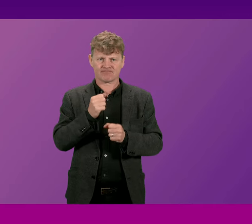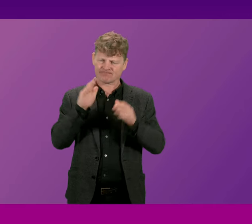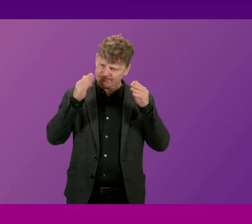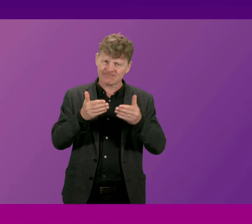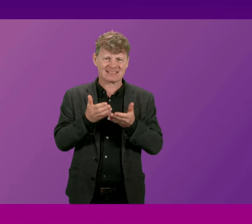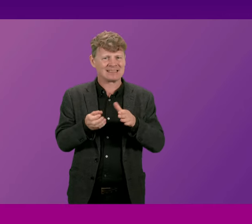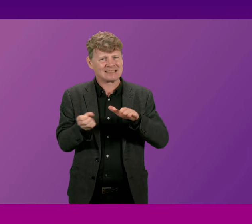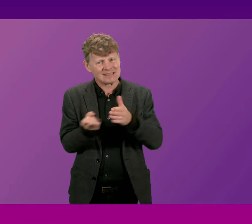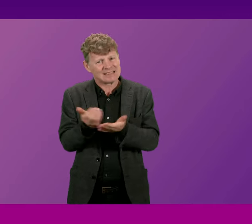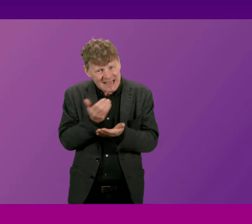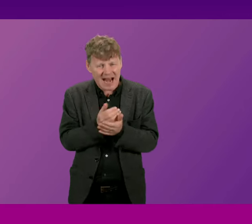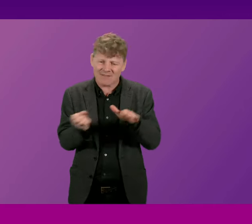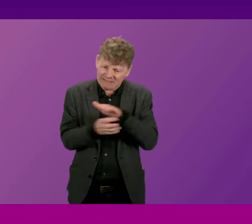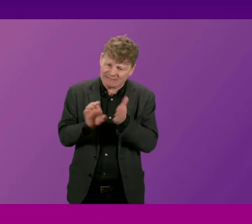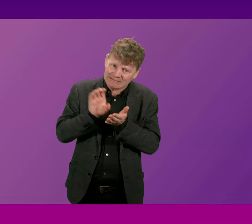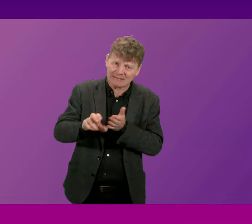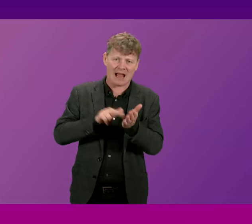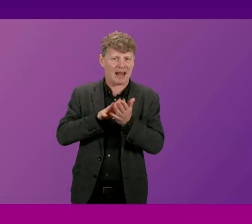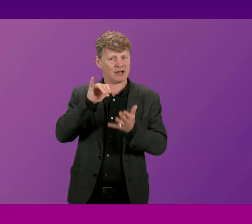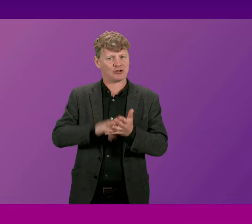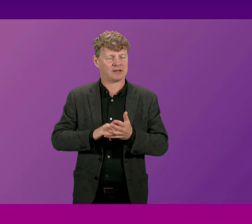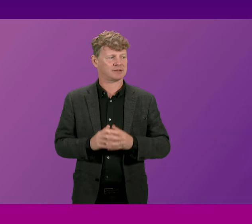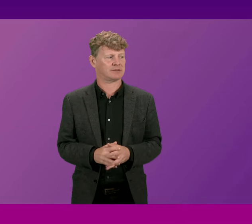there for people when they need it Mr Minister